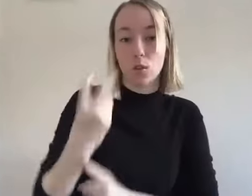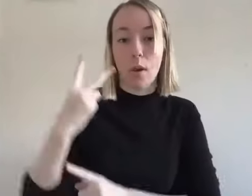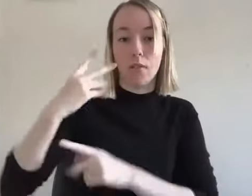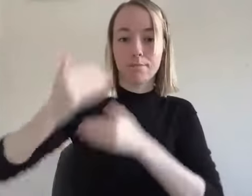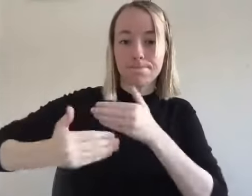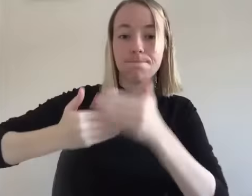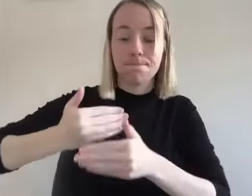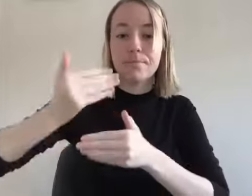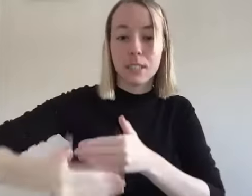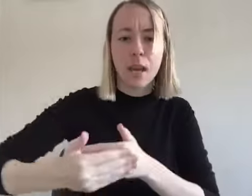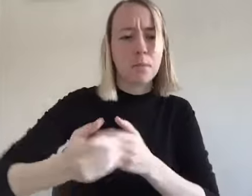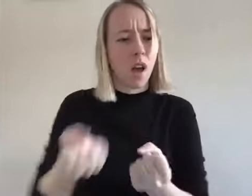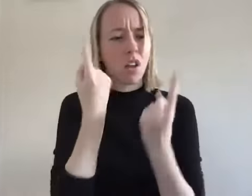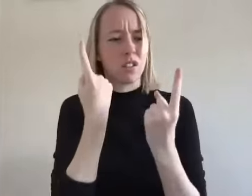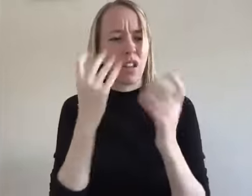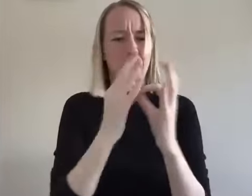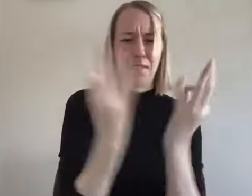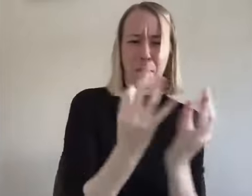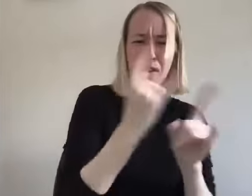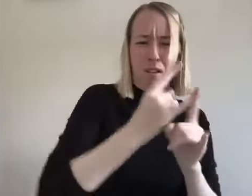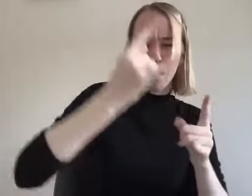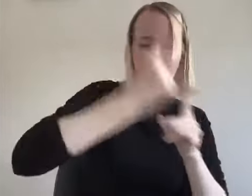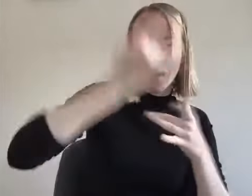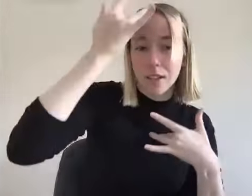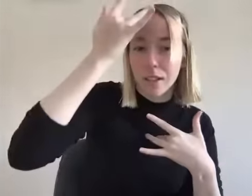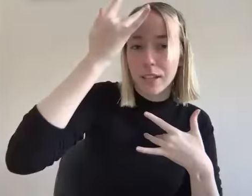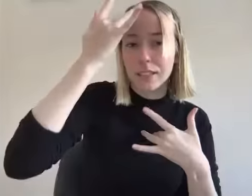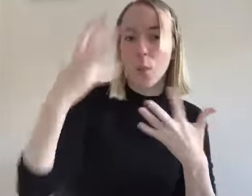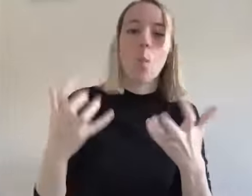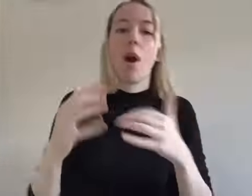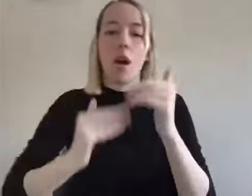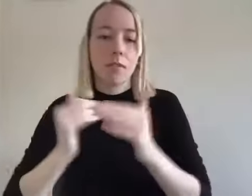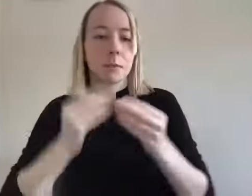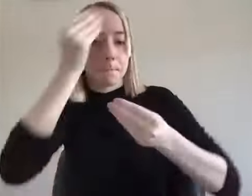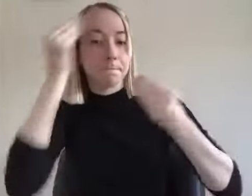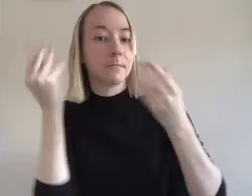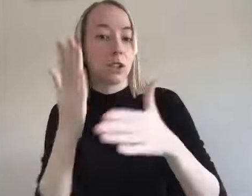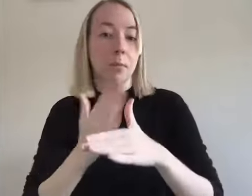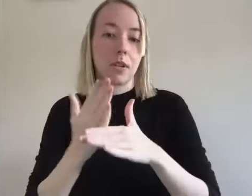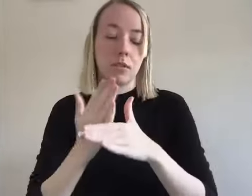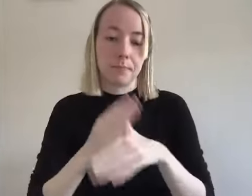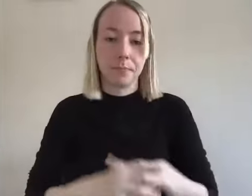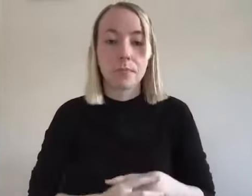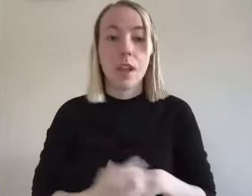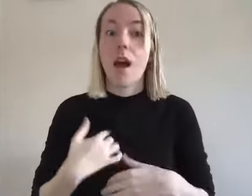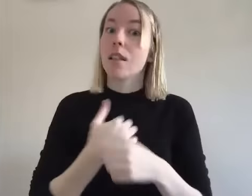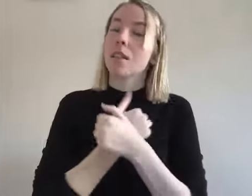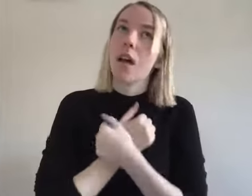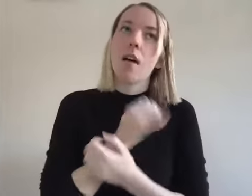12 steps of a ourselves by encouraging and understanding our alcoholic relatives and by welcoming and giving comfort to families of alcoholics uh i love the first part